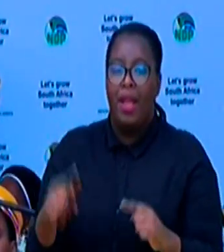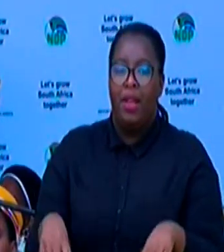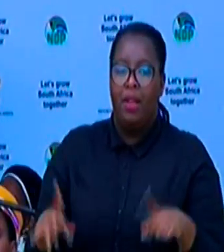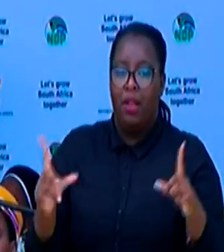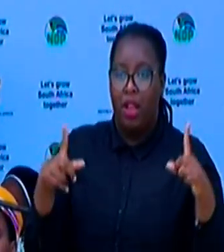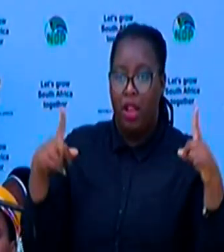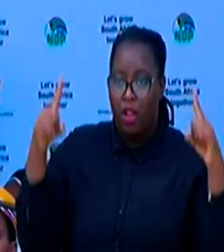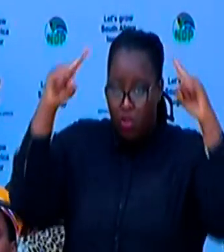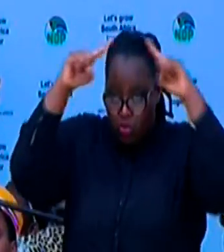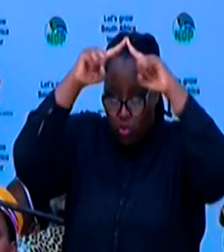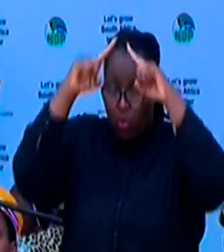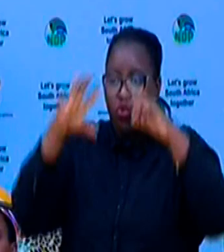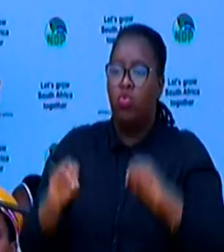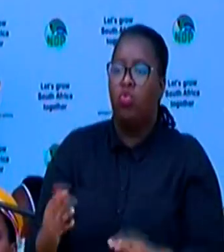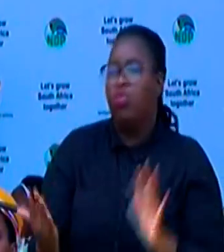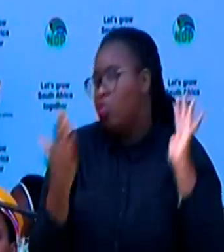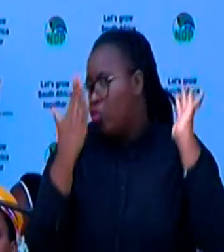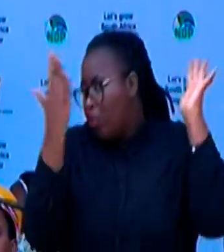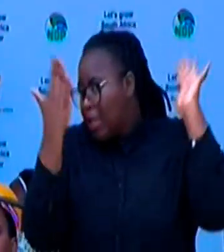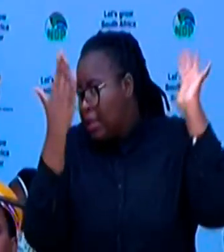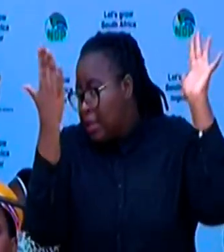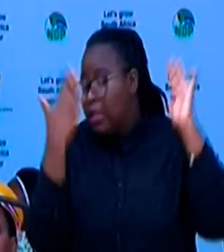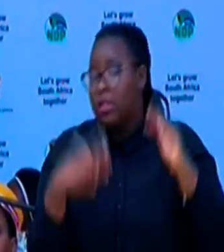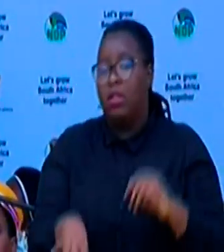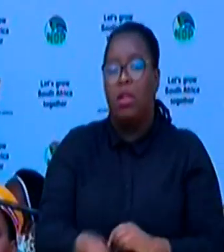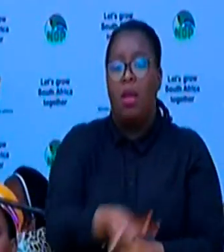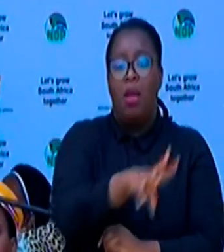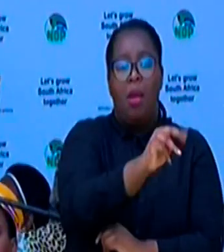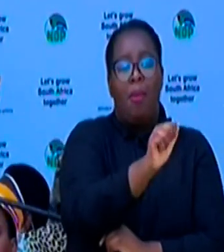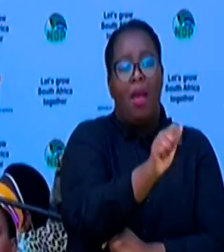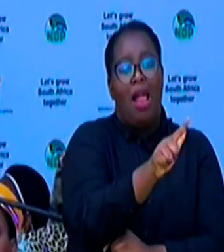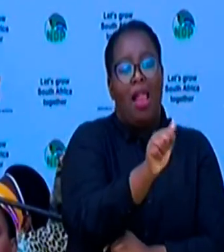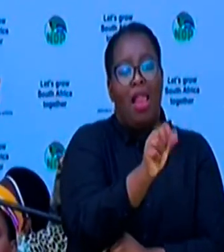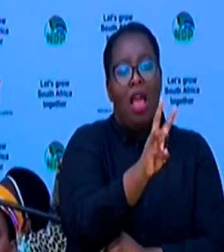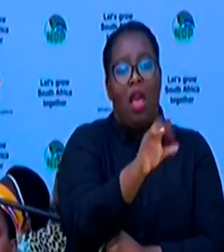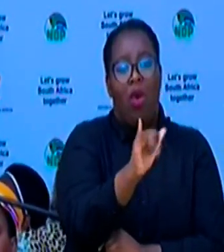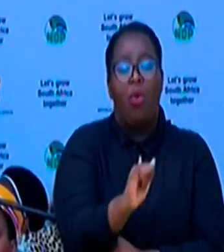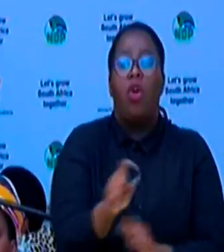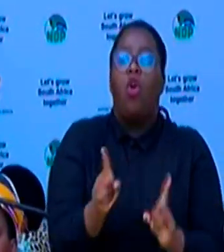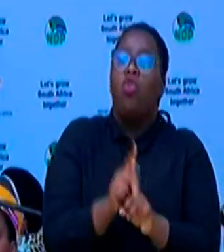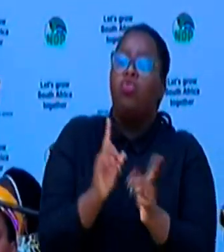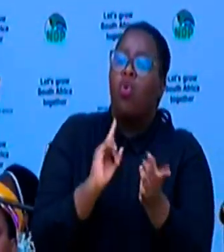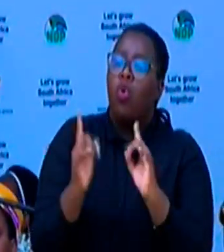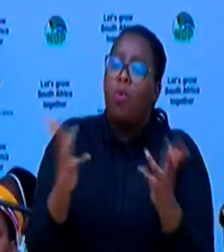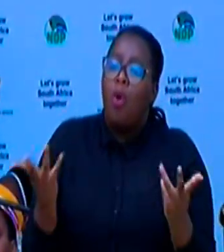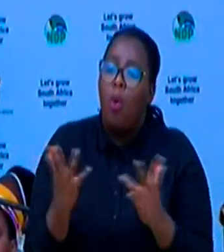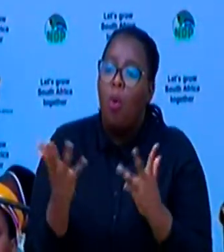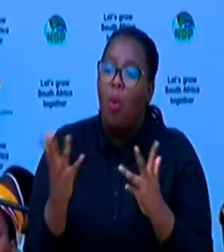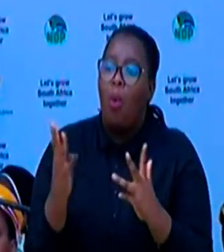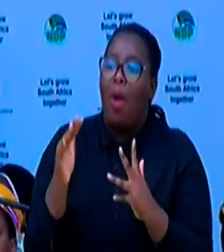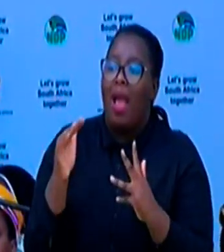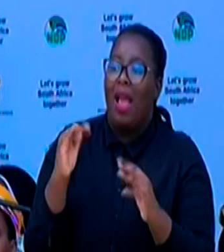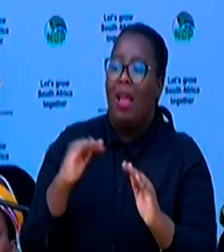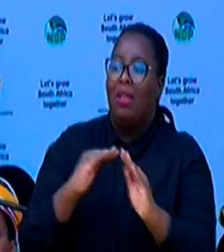Eswatini, Malawi, it is also spoken in Zimbabwe, Mozambique,